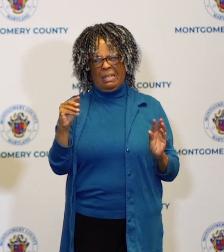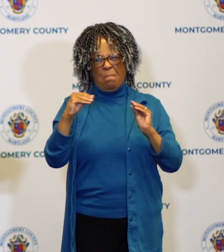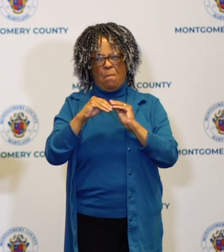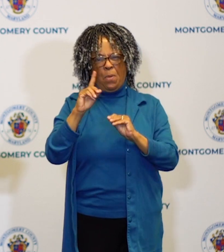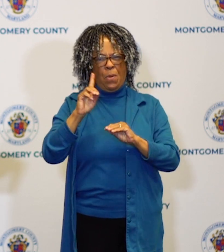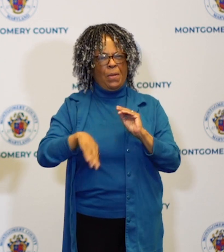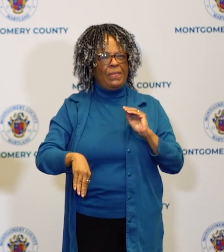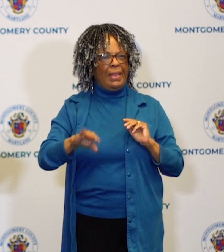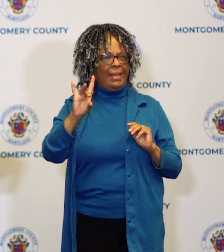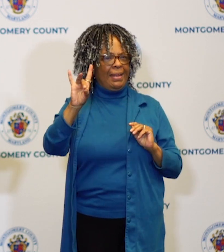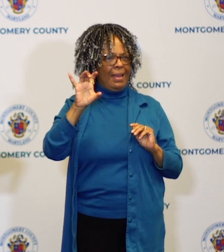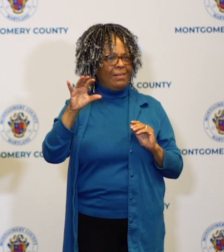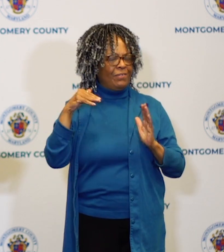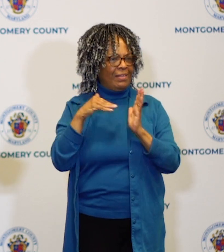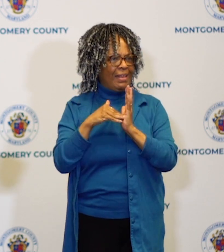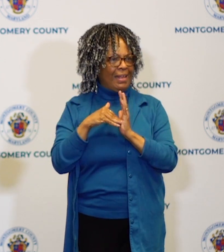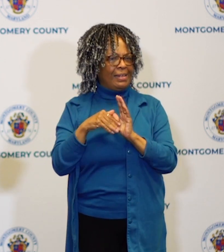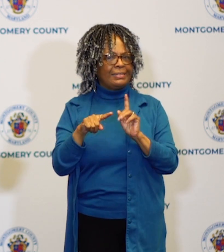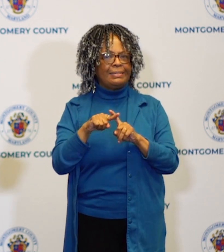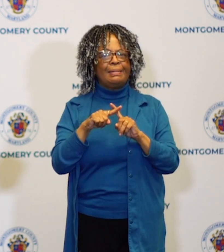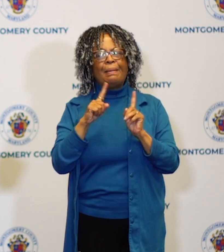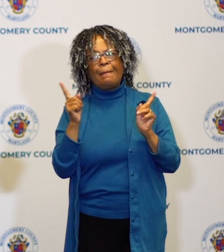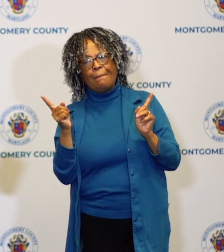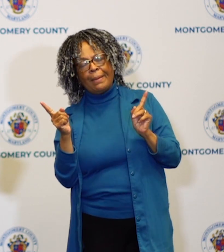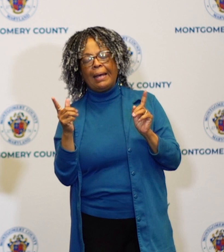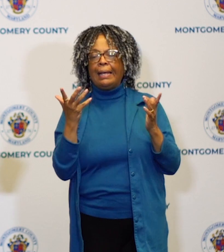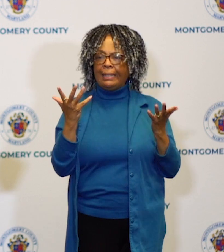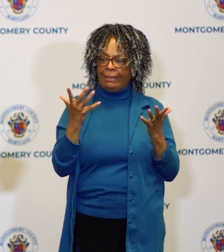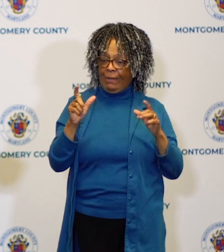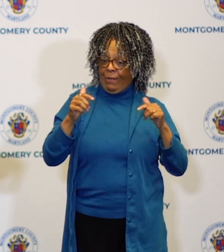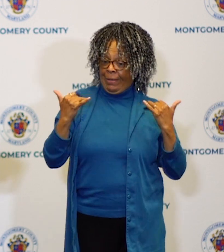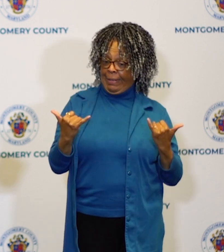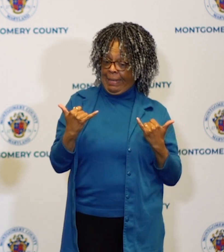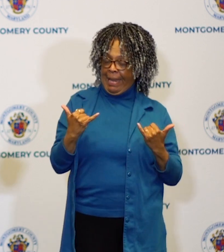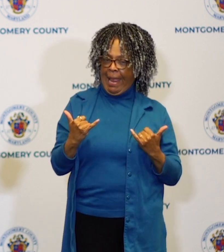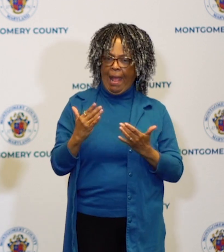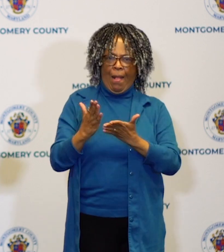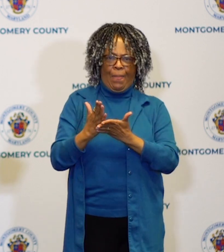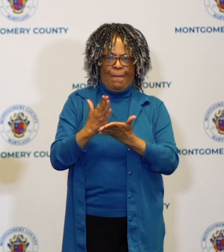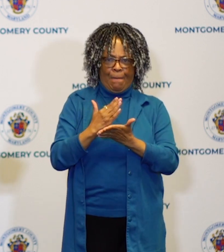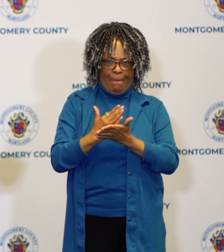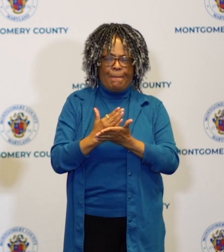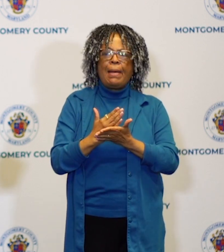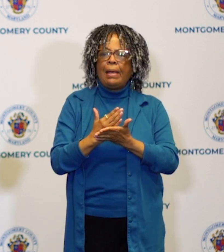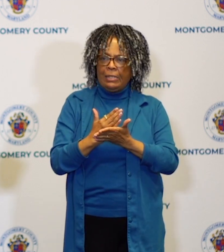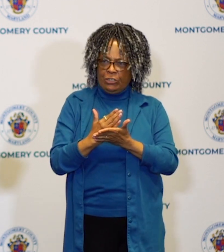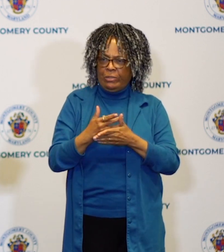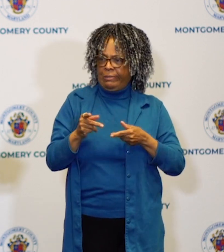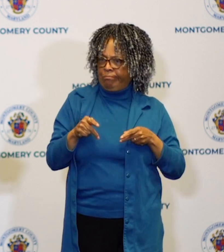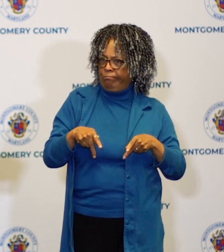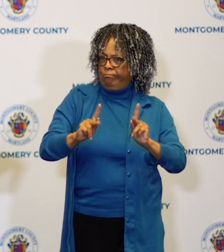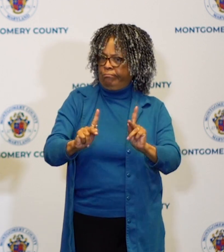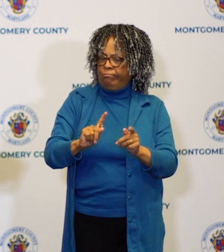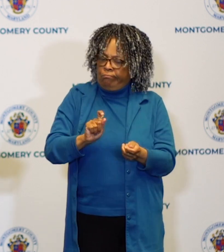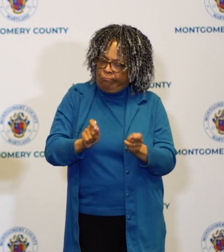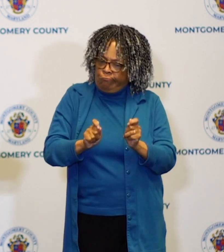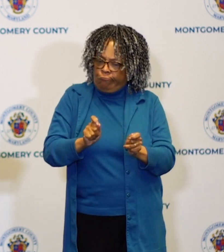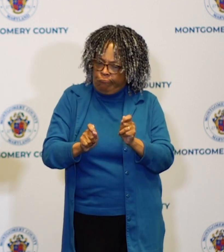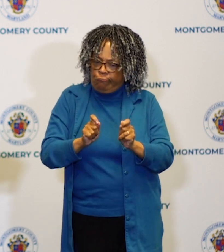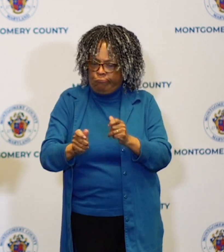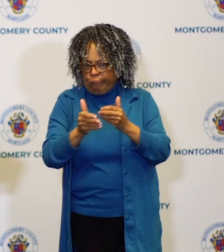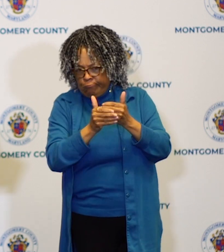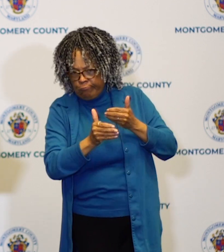dollars and I would expect that there will be enhancements in this budget to help us further address the needs that exist in the community